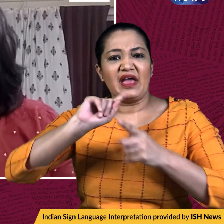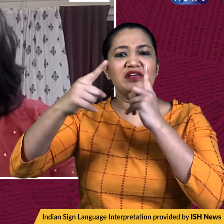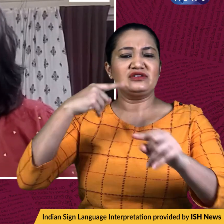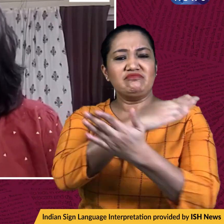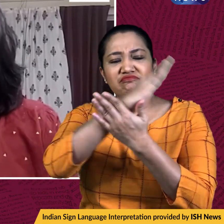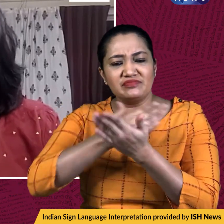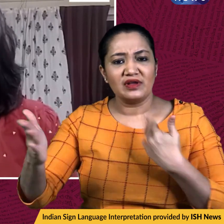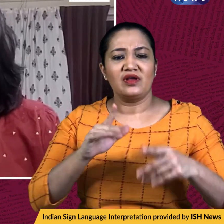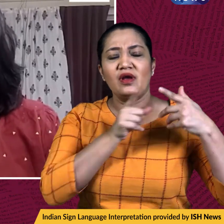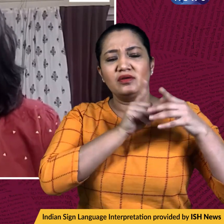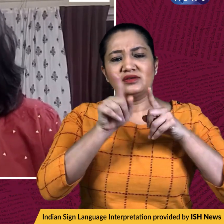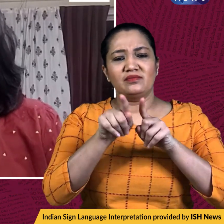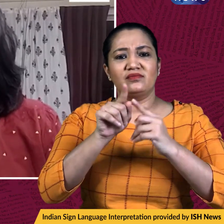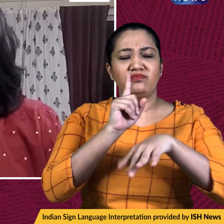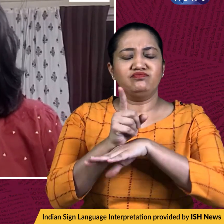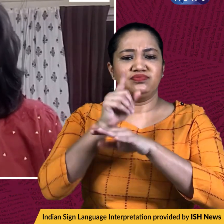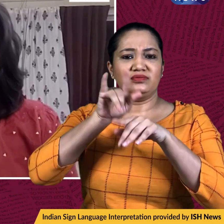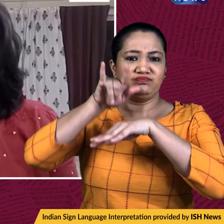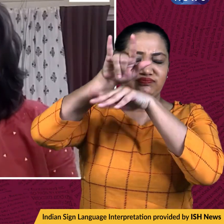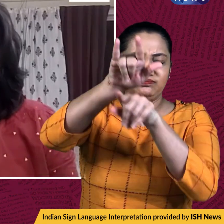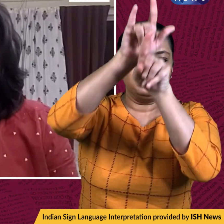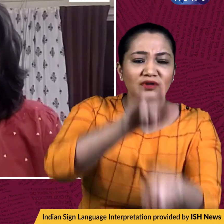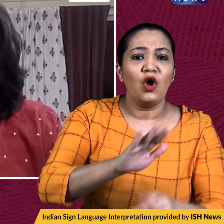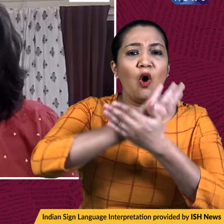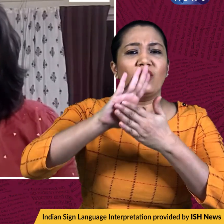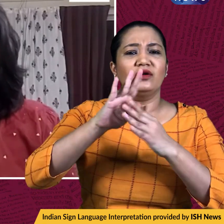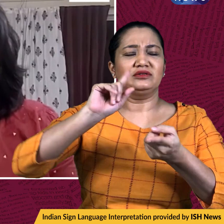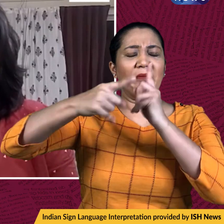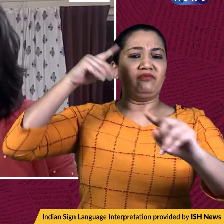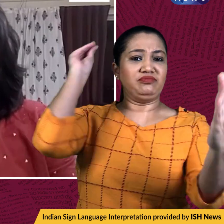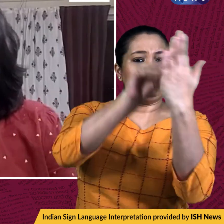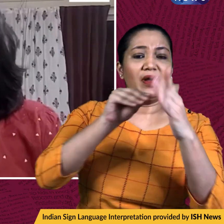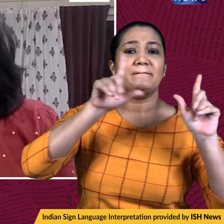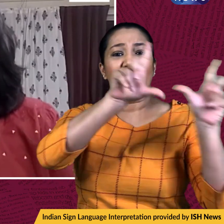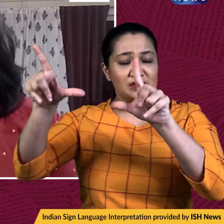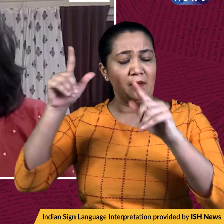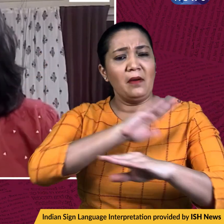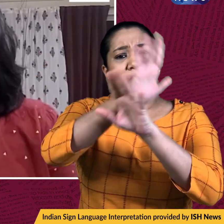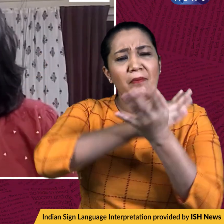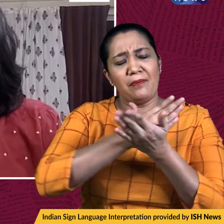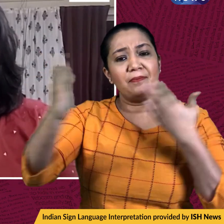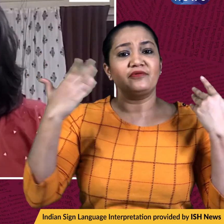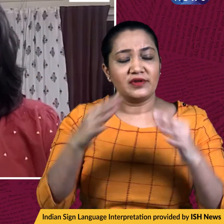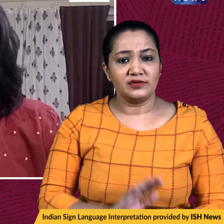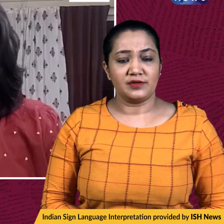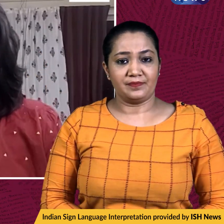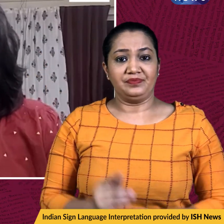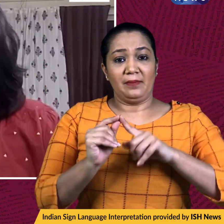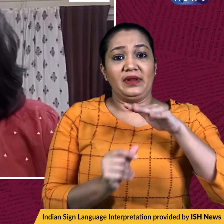after Russian missile hit a Holocaust memorial in Kiev, which is its capital city. The president has said, and I quote,